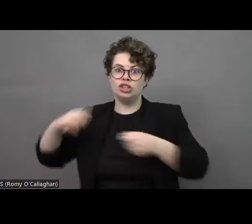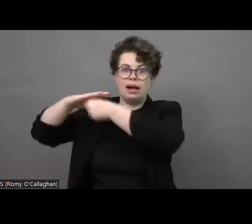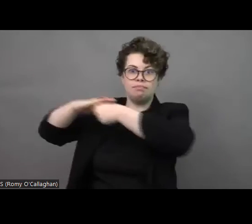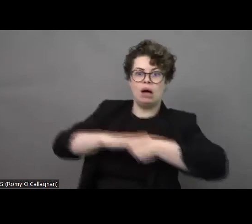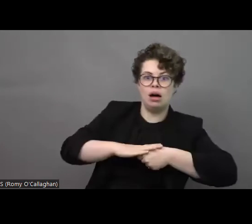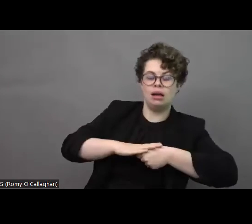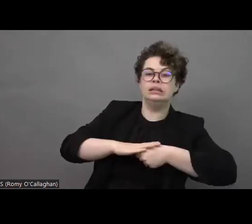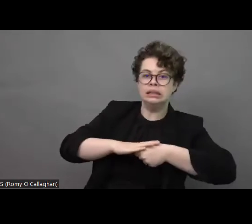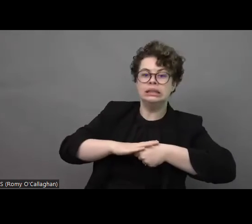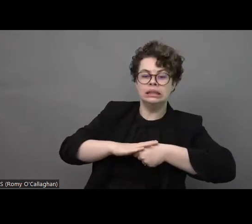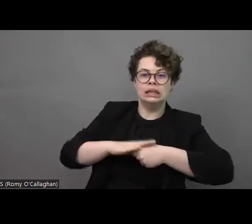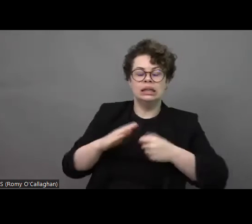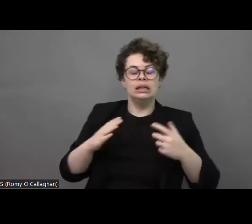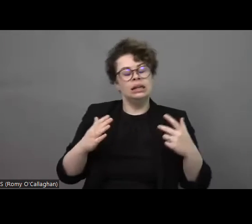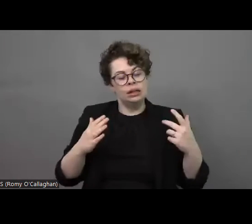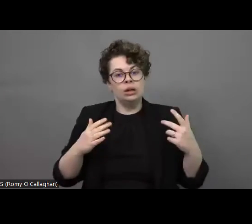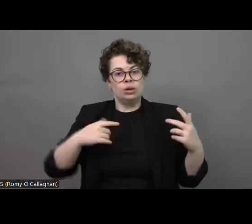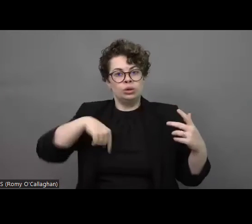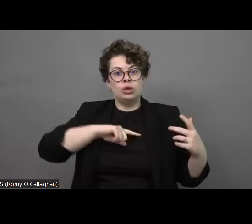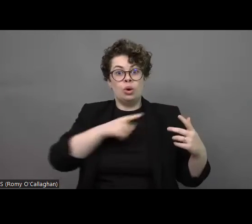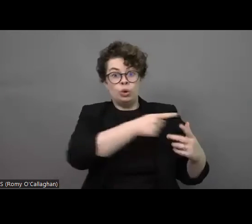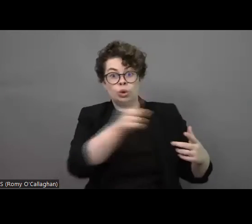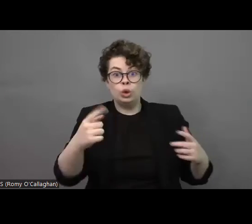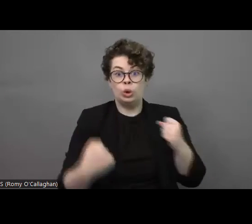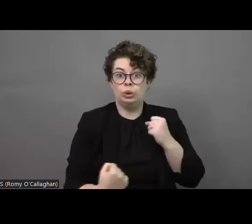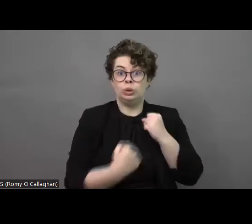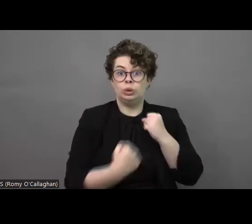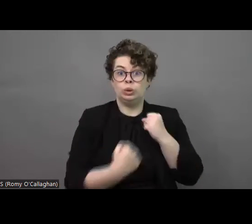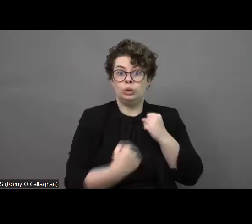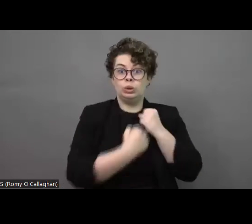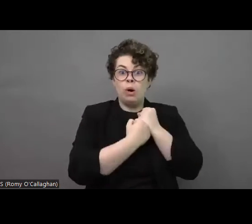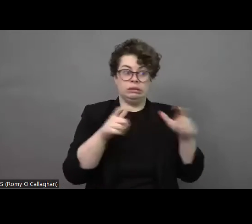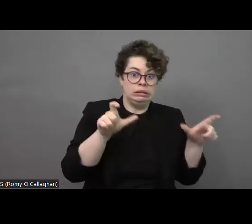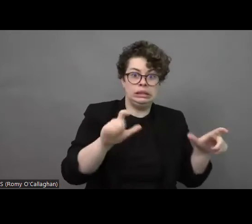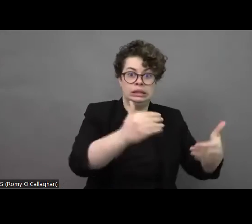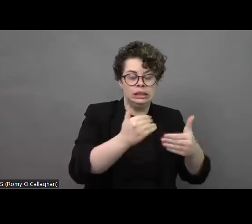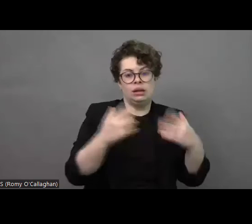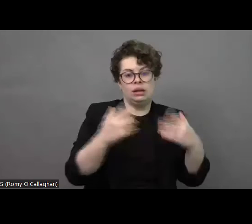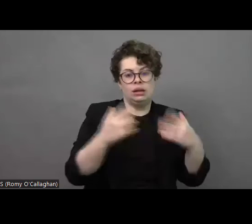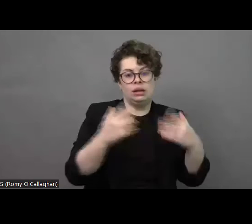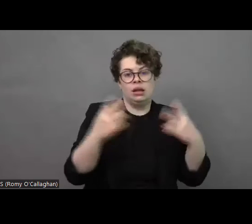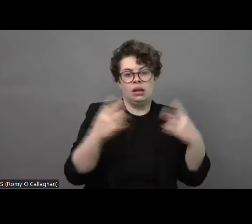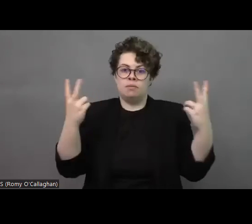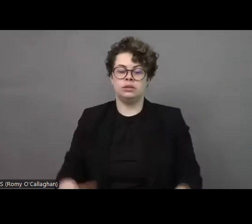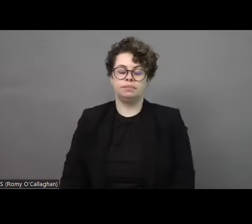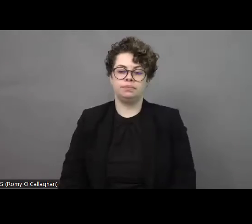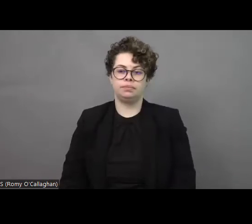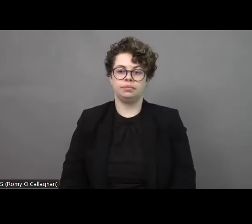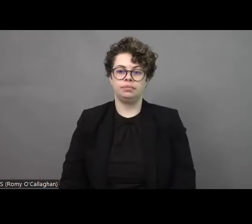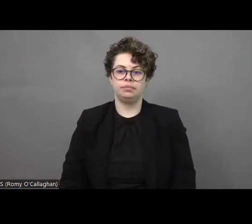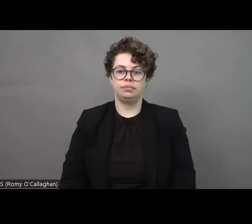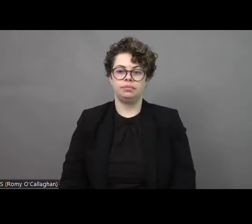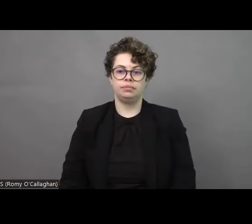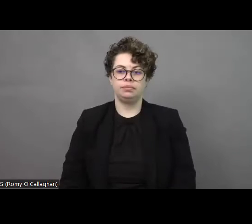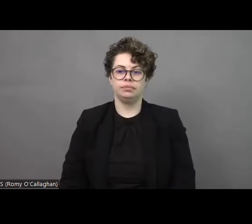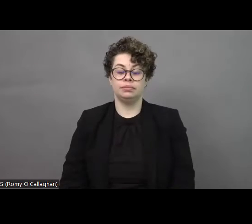It is important to provide for the security of our citizens to protect their lives. And today we're facing